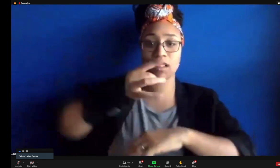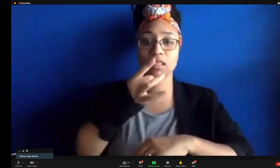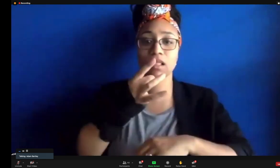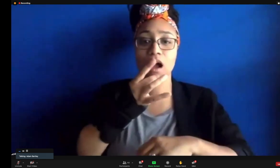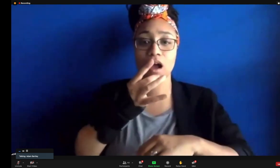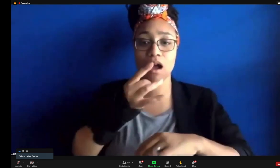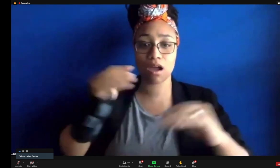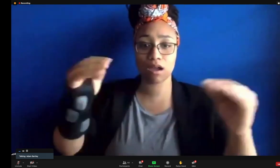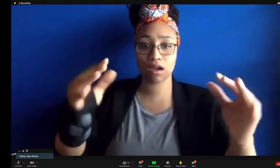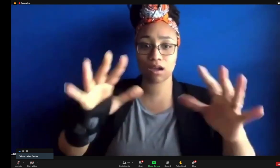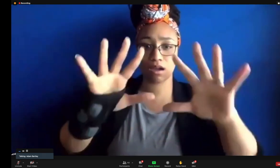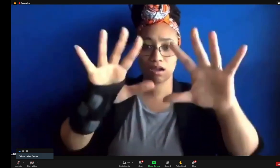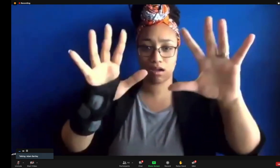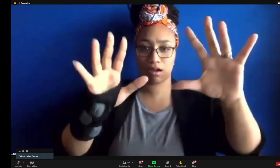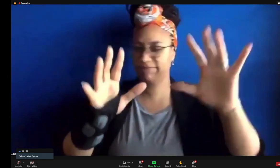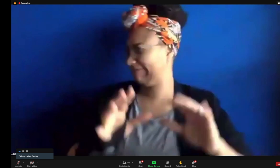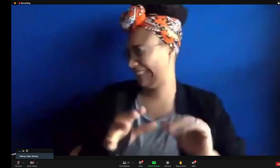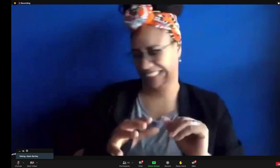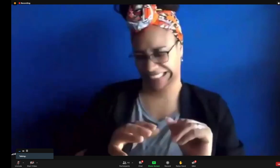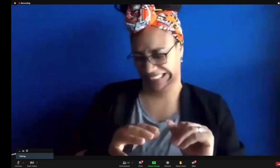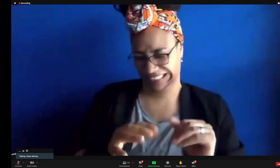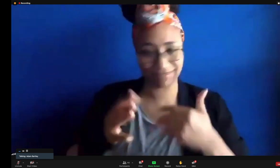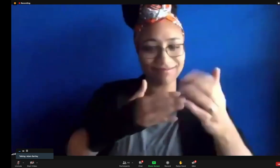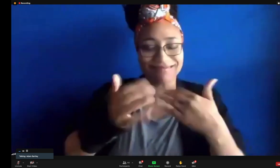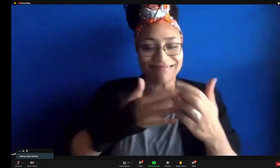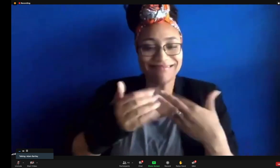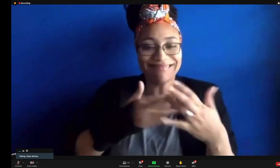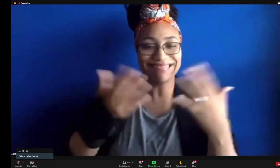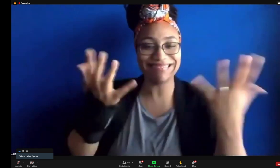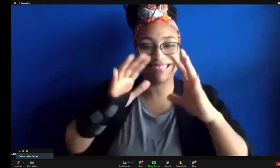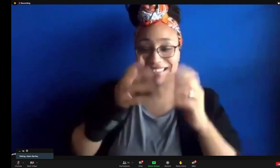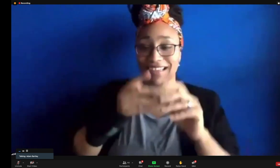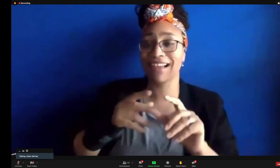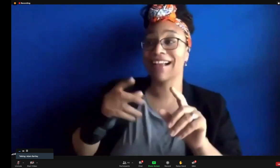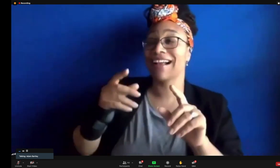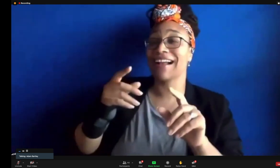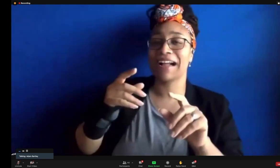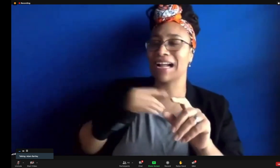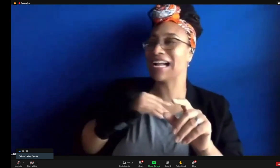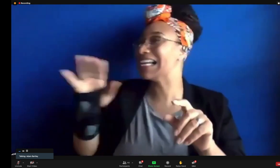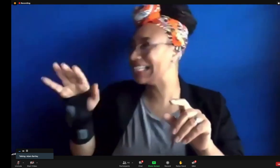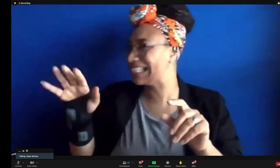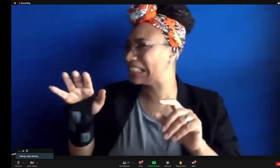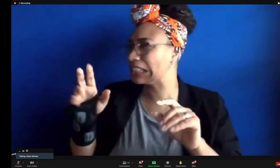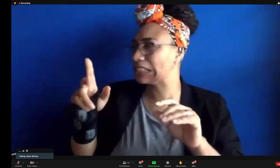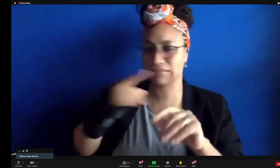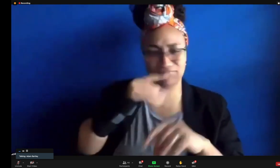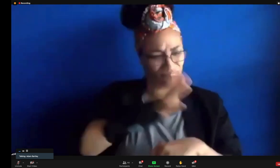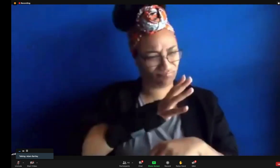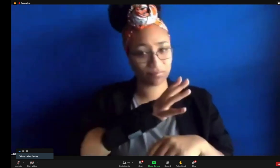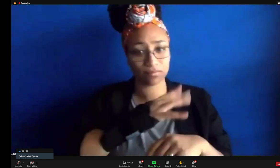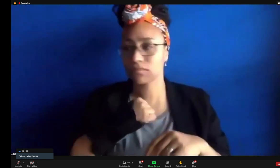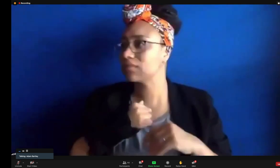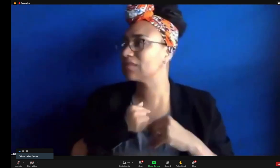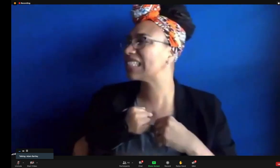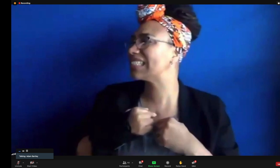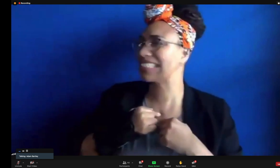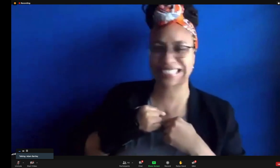performance, sometimes if the lighting is just a little different, it just sets it off wrong, and it just changes it. And so they might